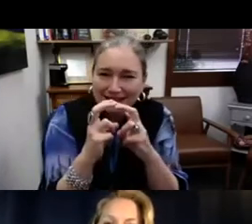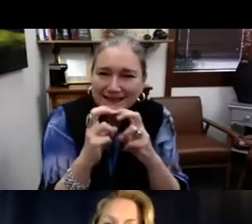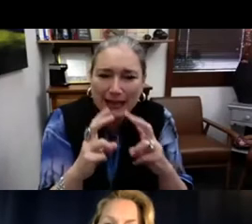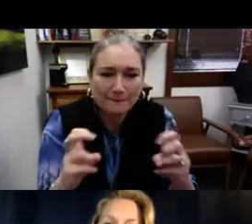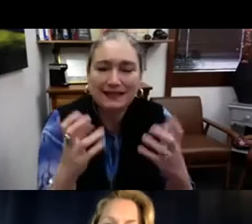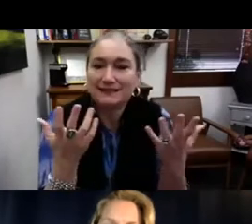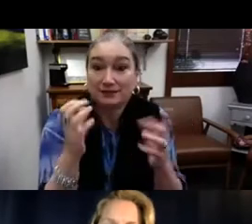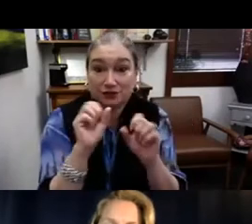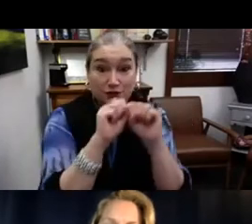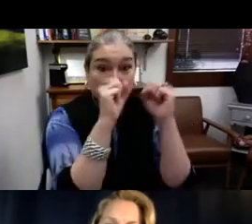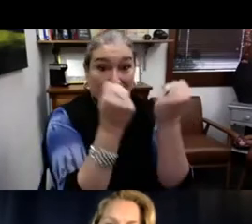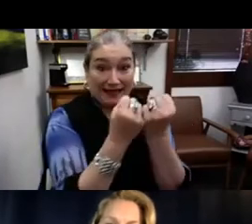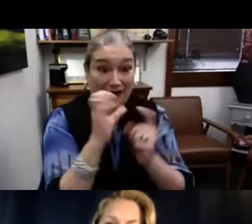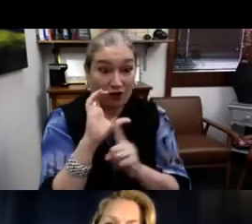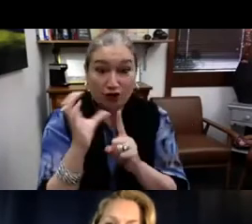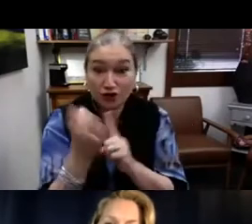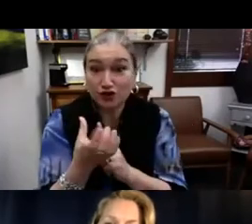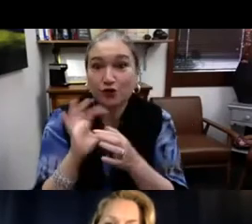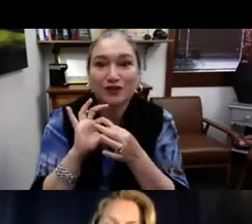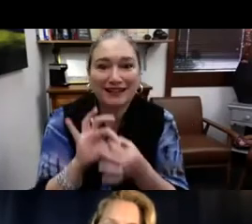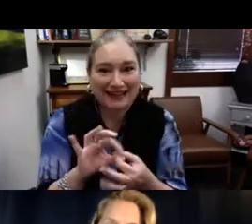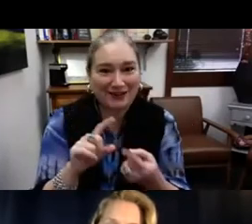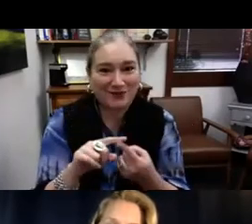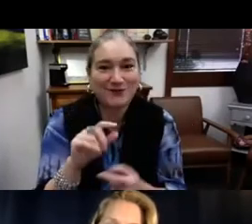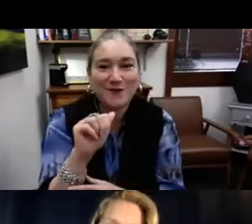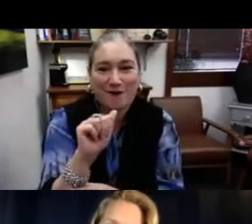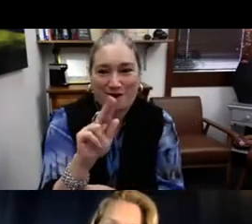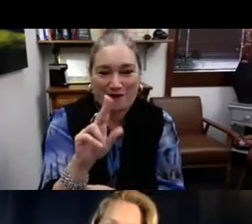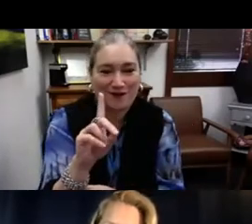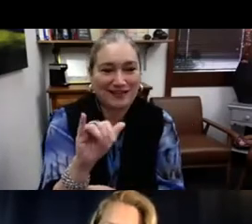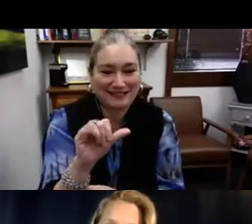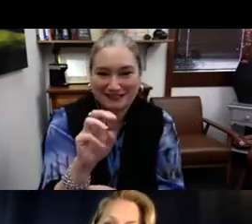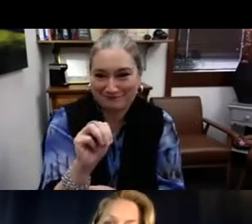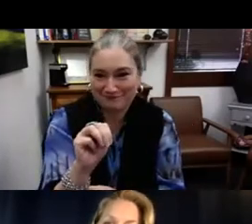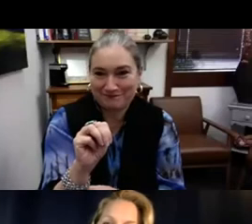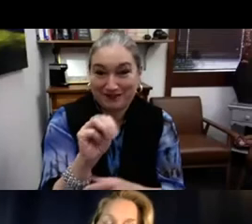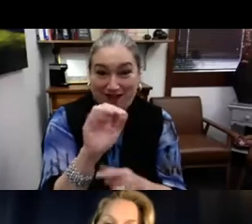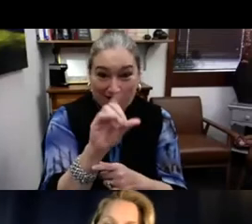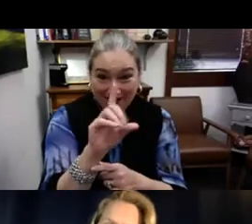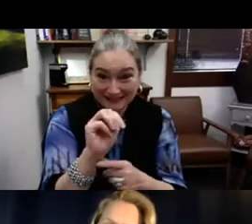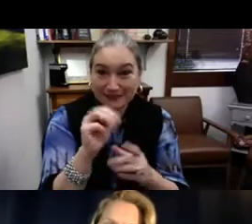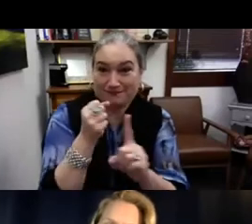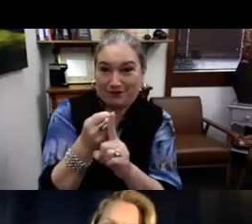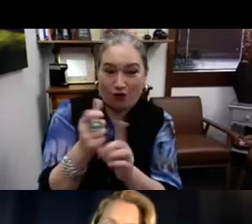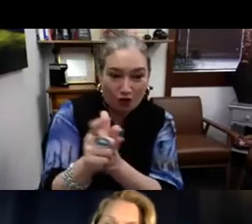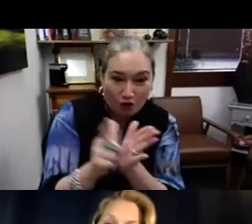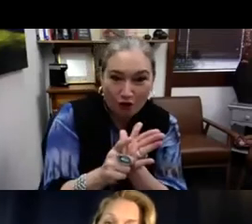The reason we have that is because we're able to examine society and culture related to autism.